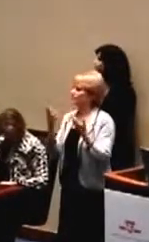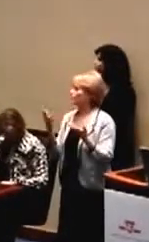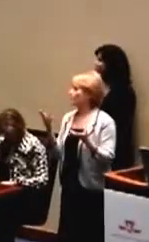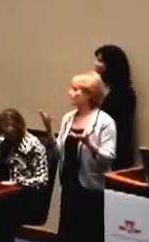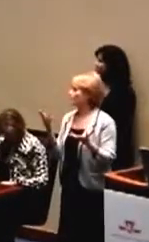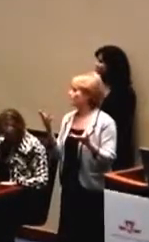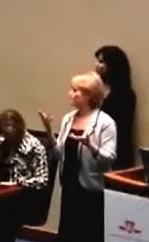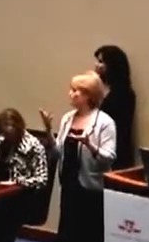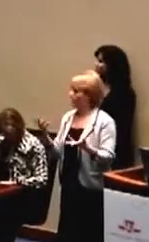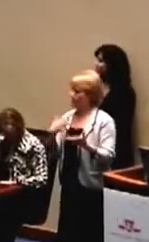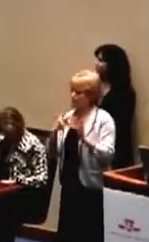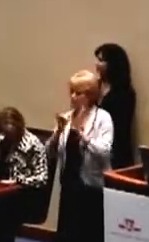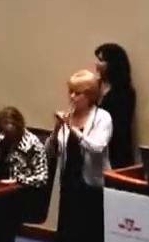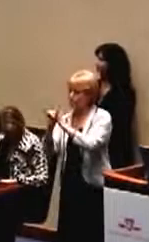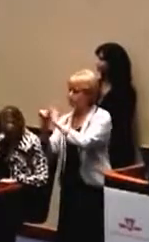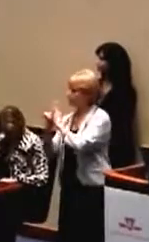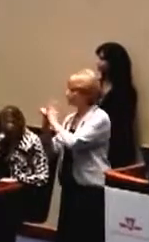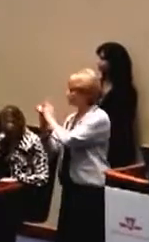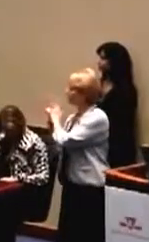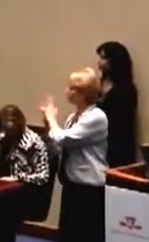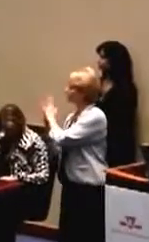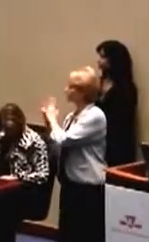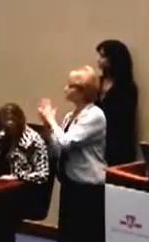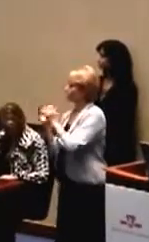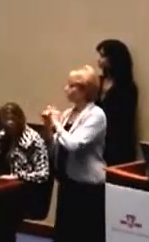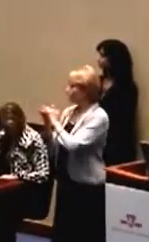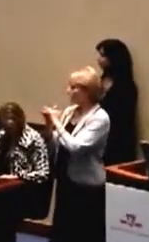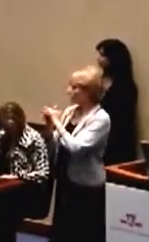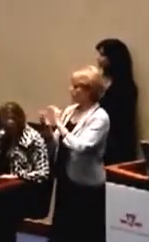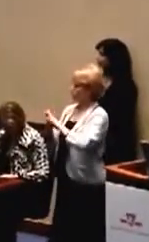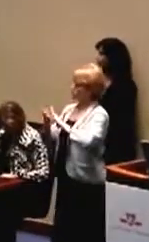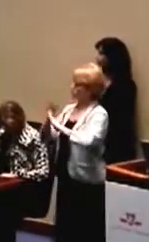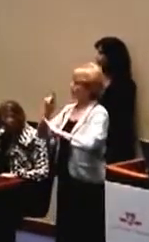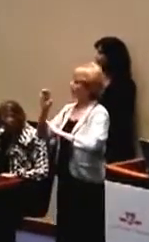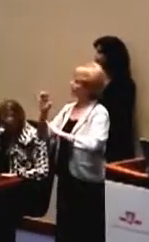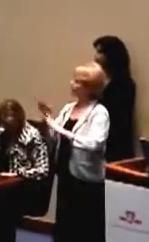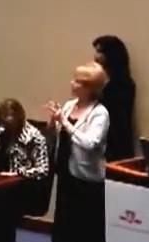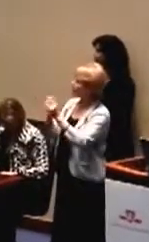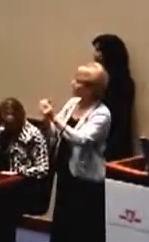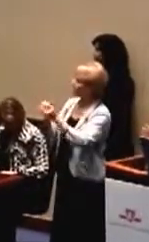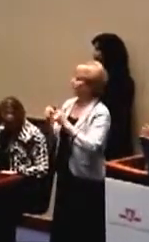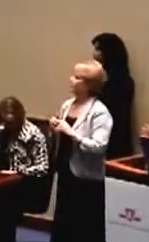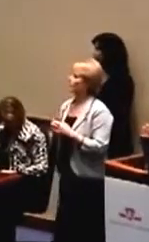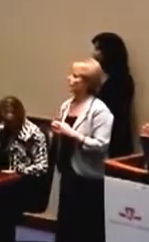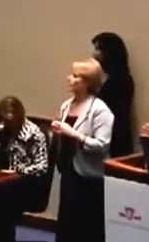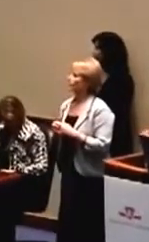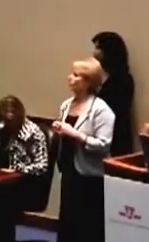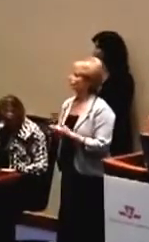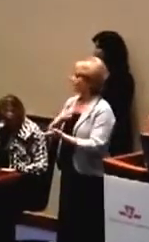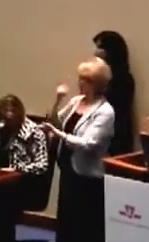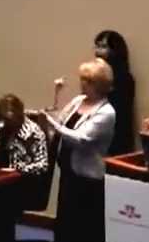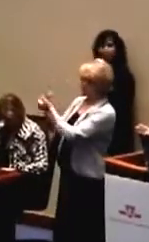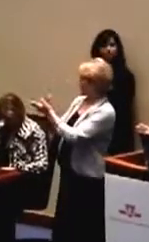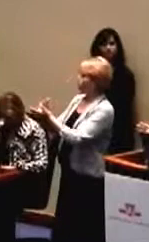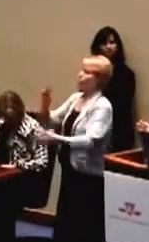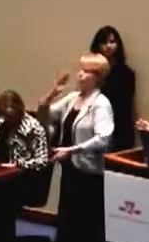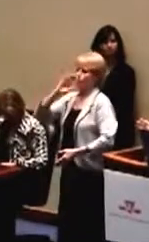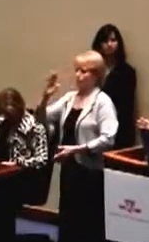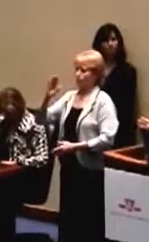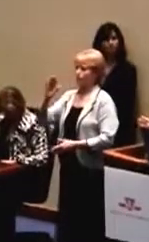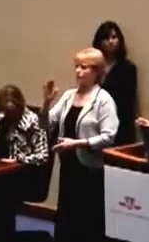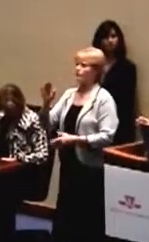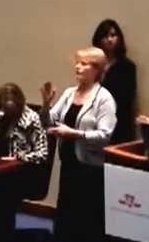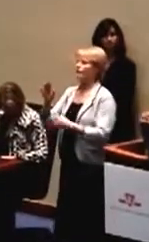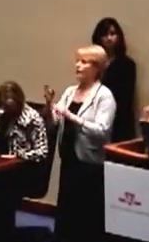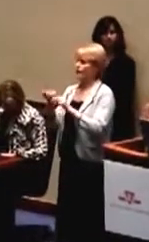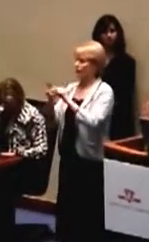of identifying ways in which we can run the TTC more efficiently. So my guarantee to you is we will keep the fare